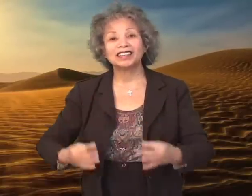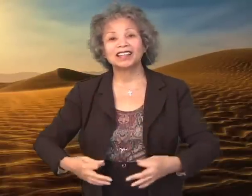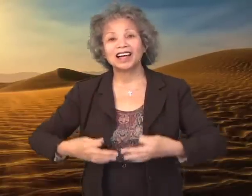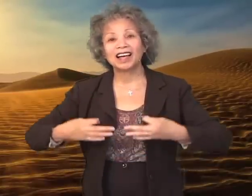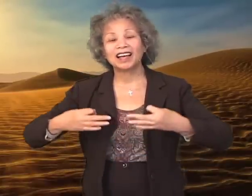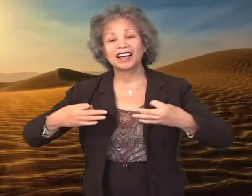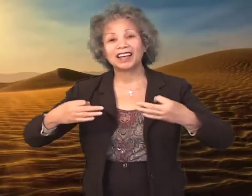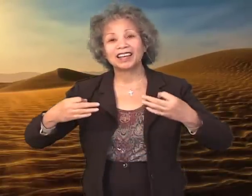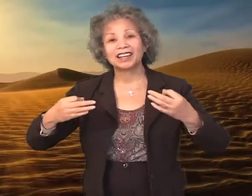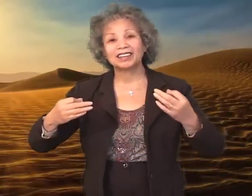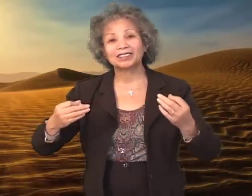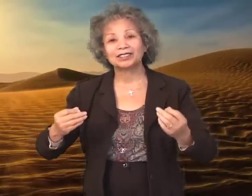life.